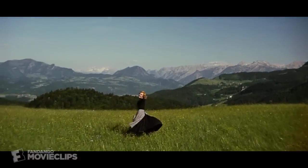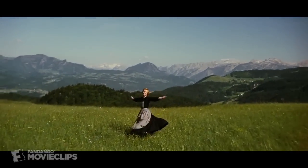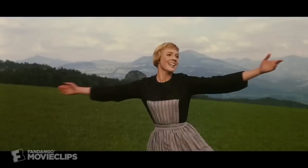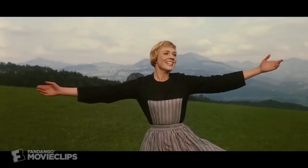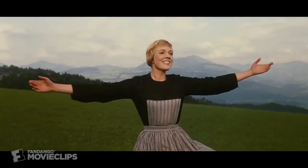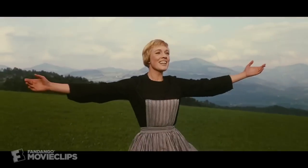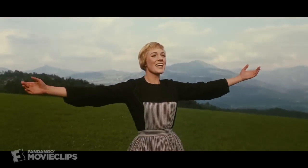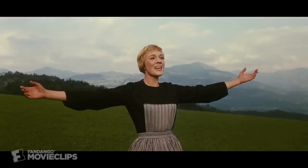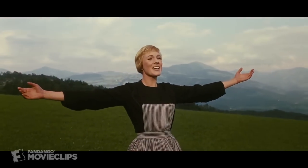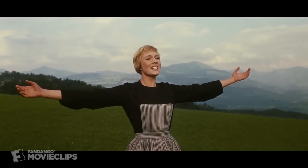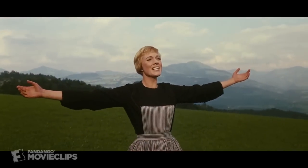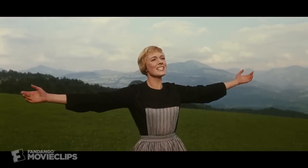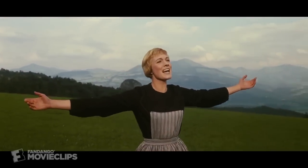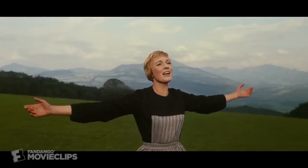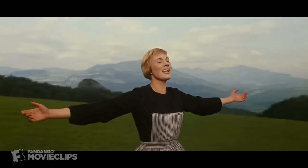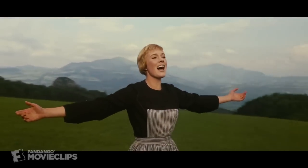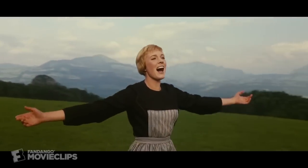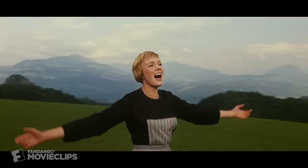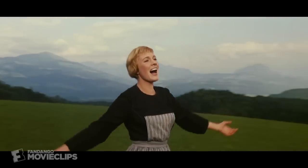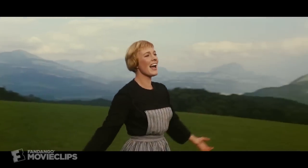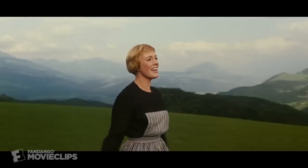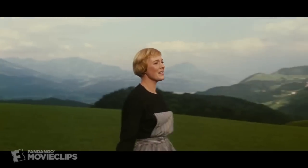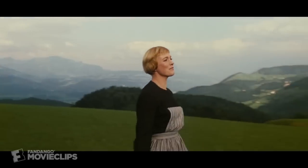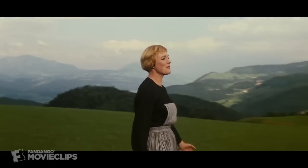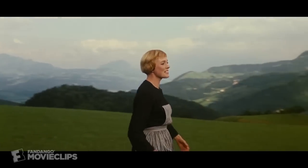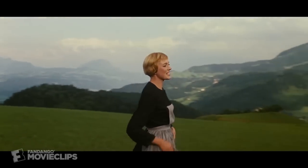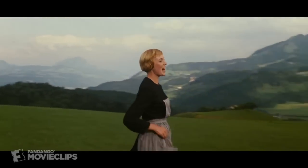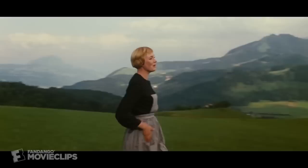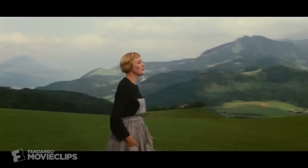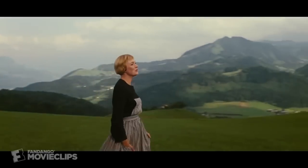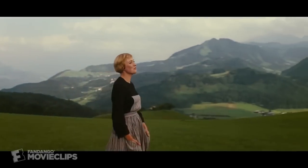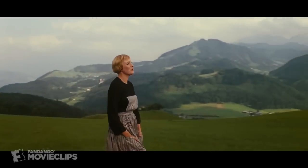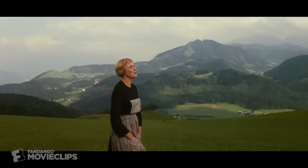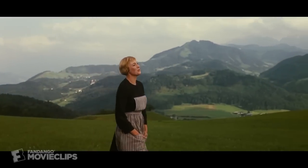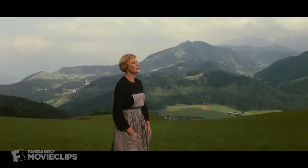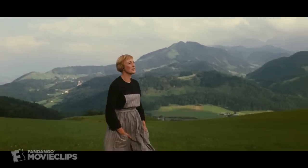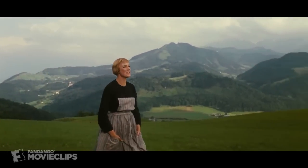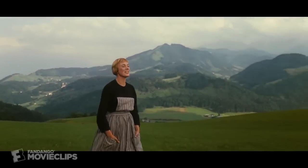The hills are alive with the sound of music,